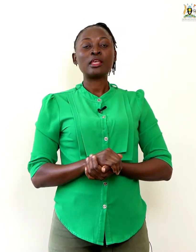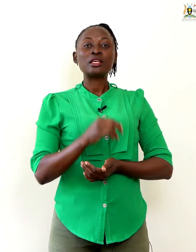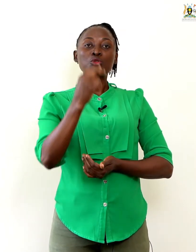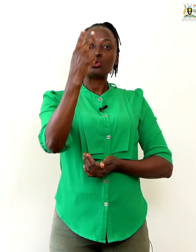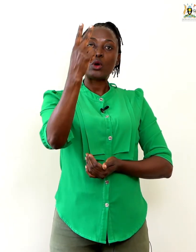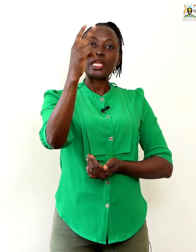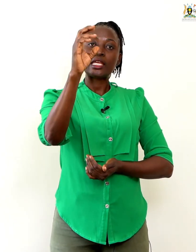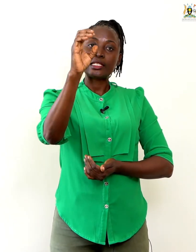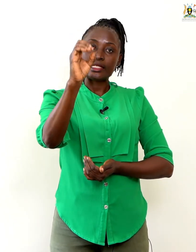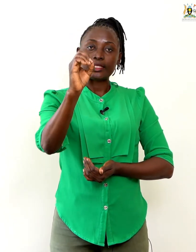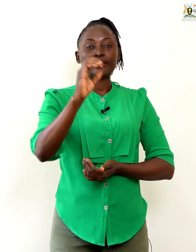20.